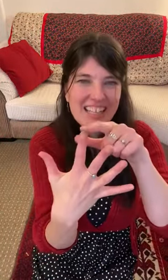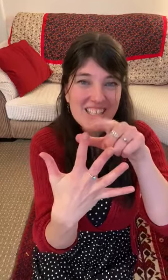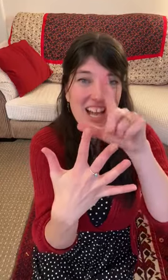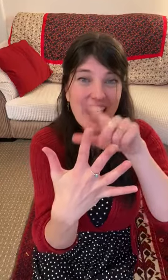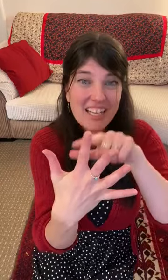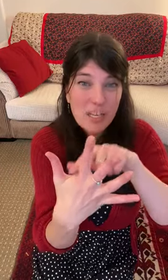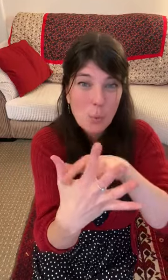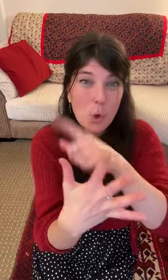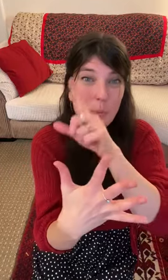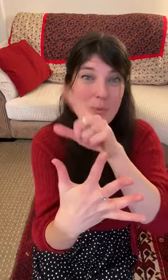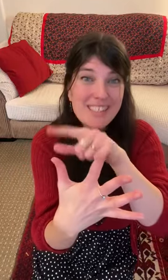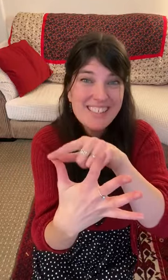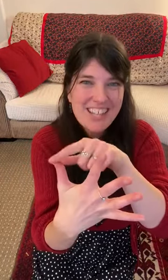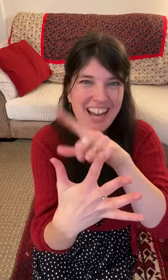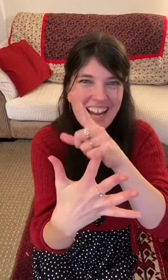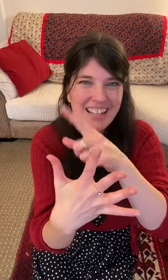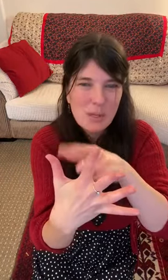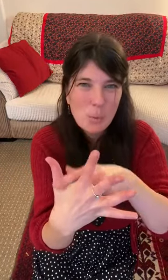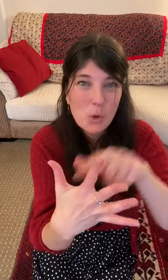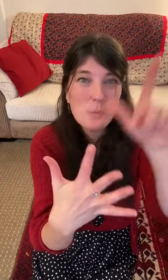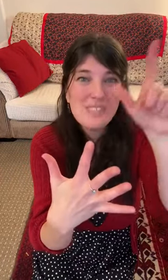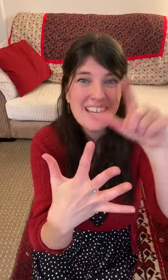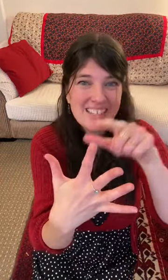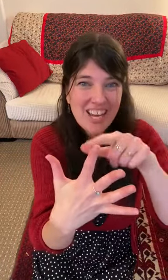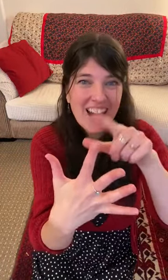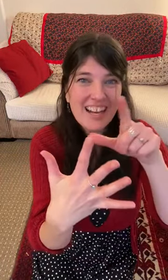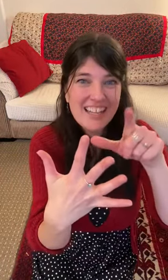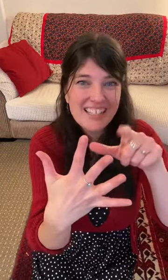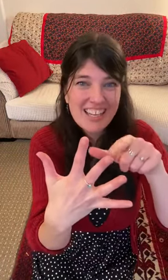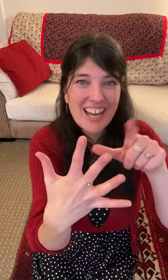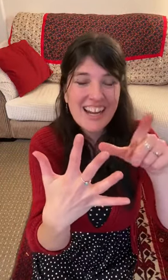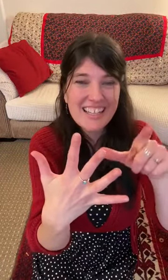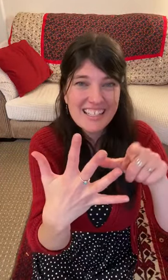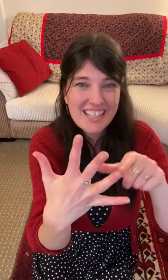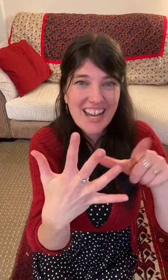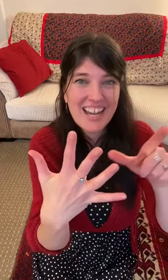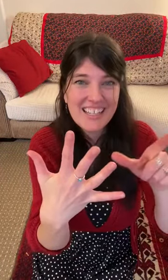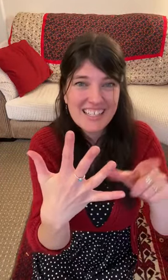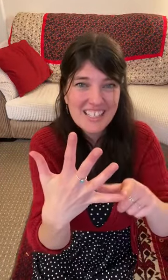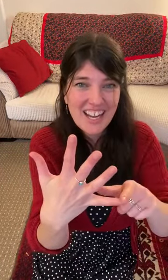Johnny, whoops, Johnny, whoops, Johnny, Johnny, Johnny, Johnny.